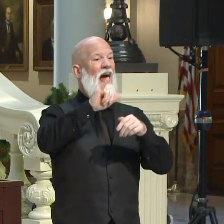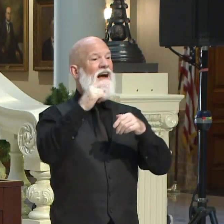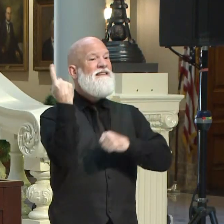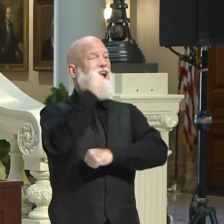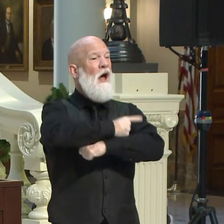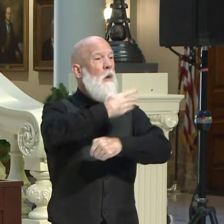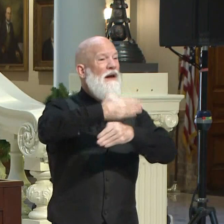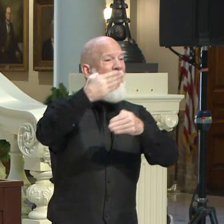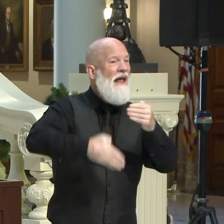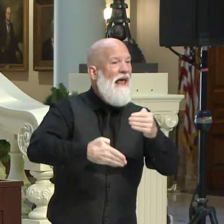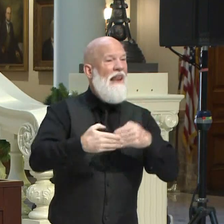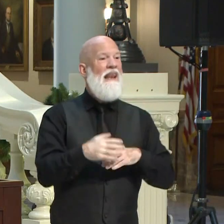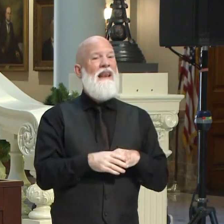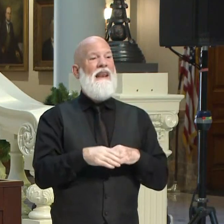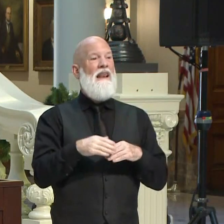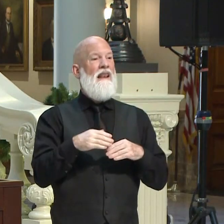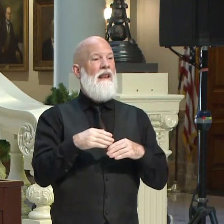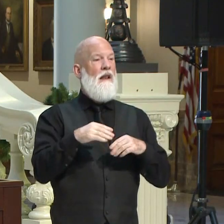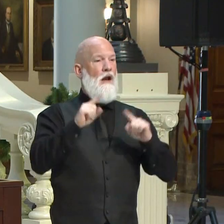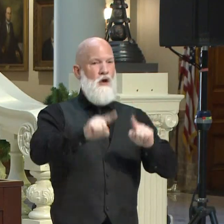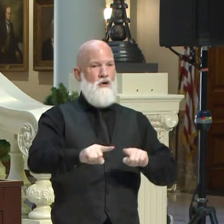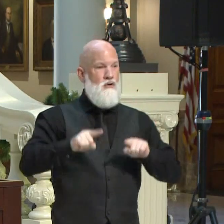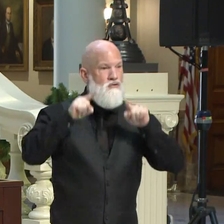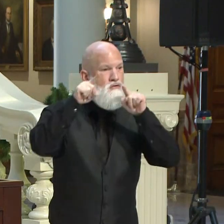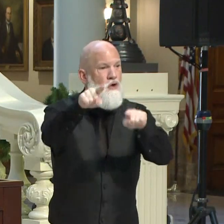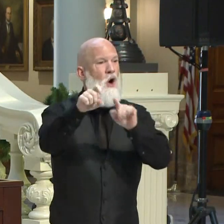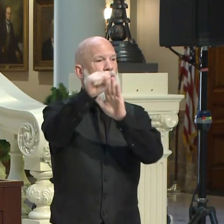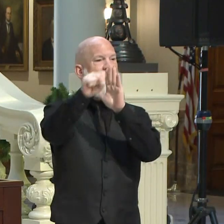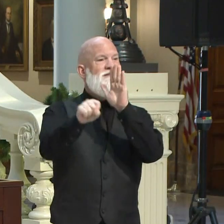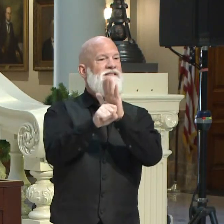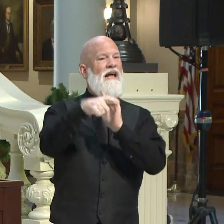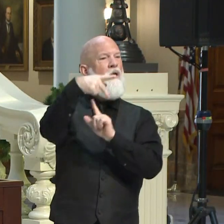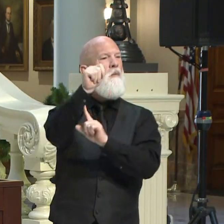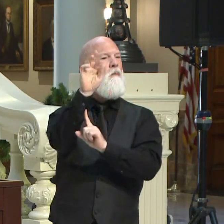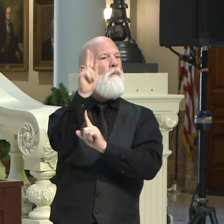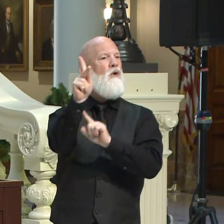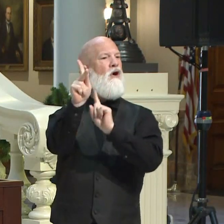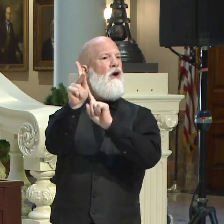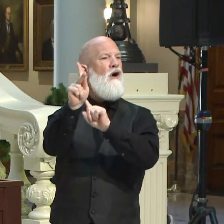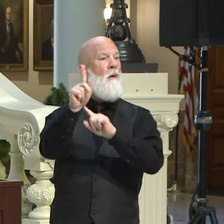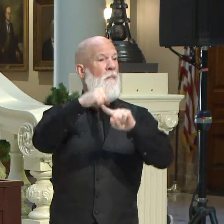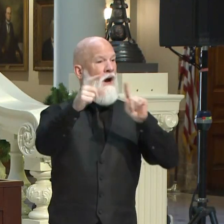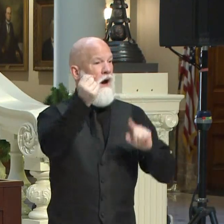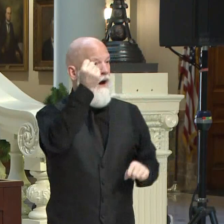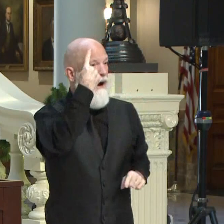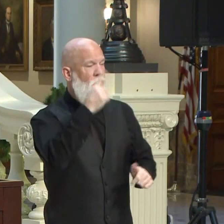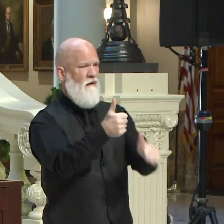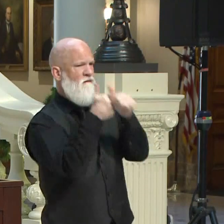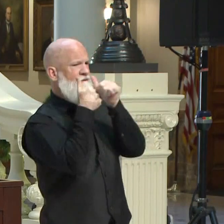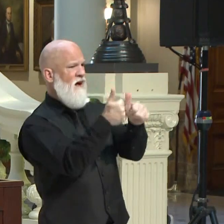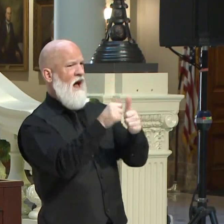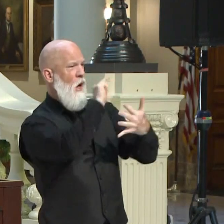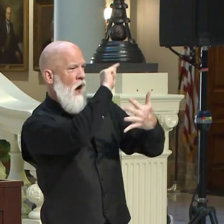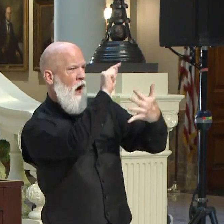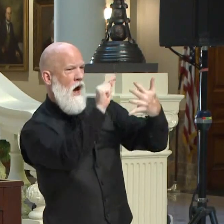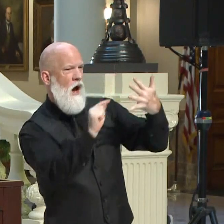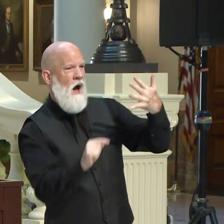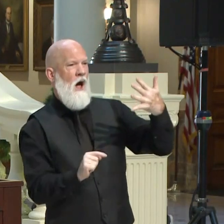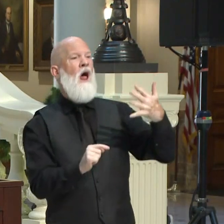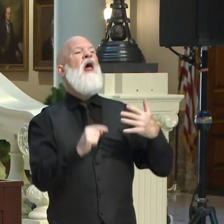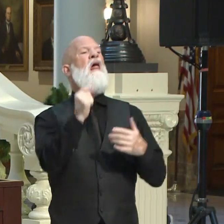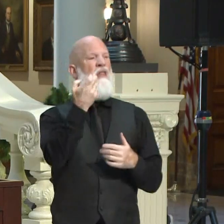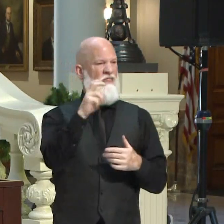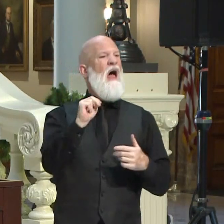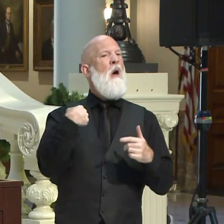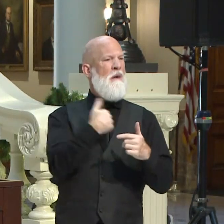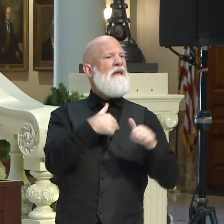state parks or anywhere else. But people, if they follow the guidance, you know, we can help limit the spread. I mean, it's a virus. It's going to